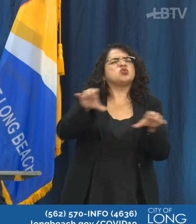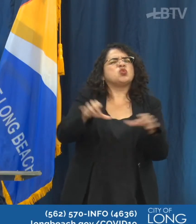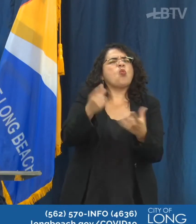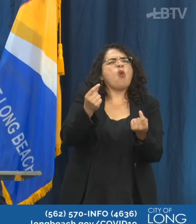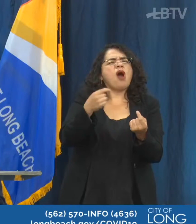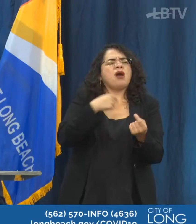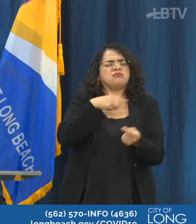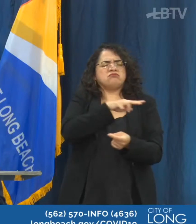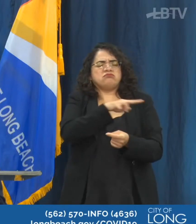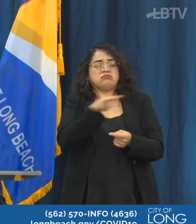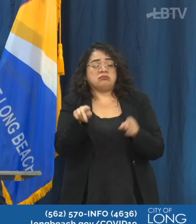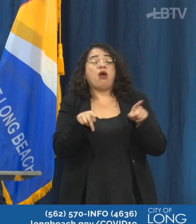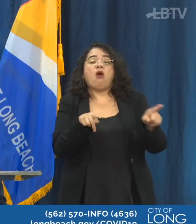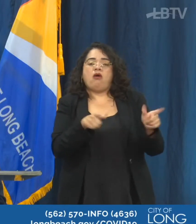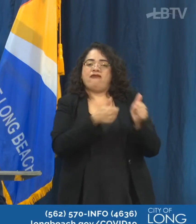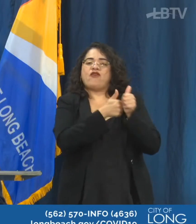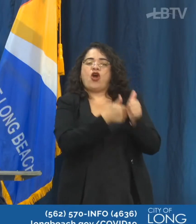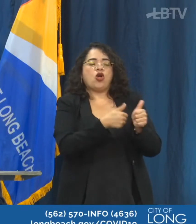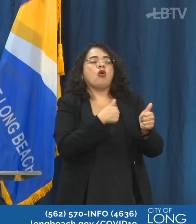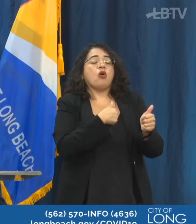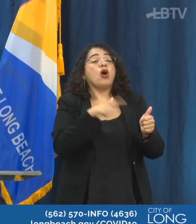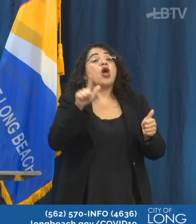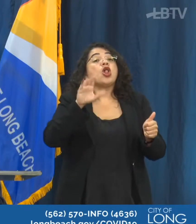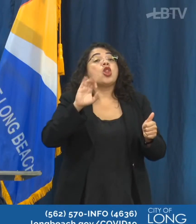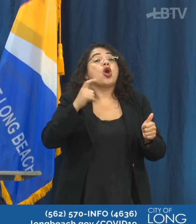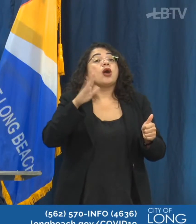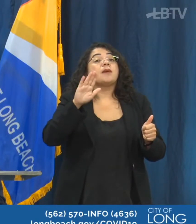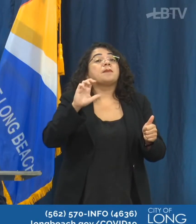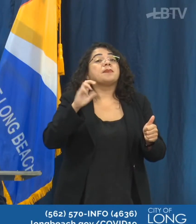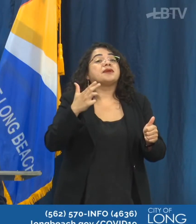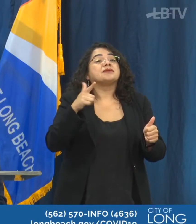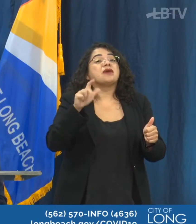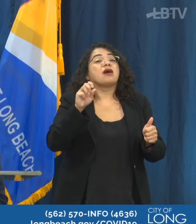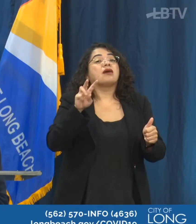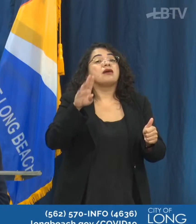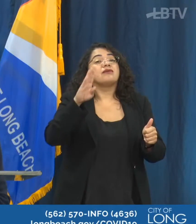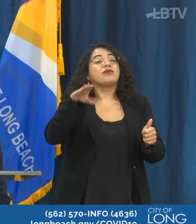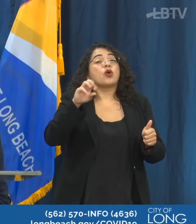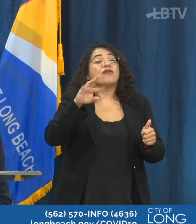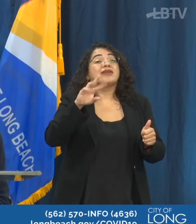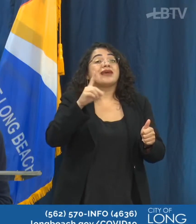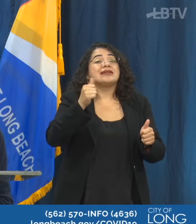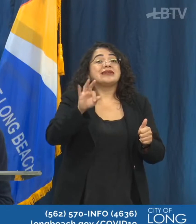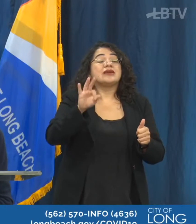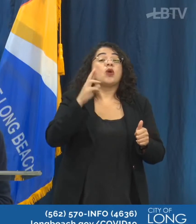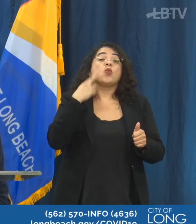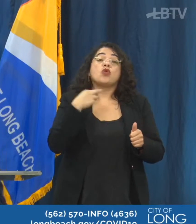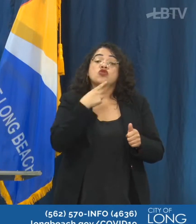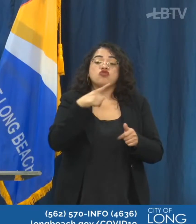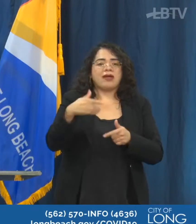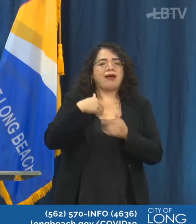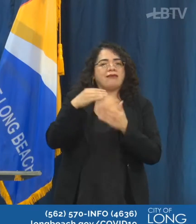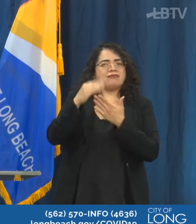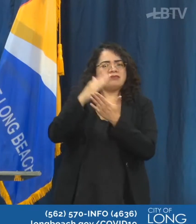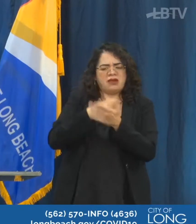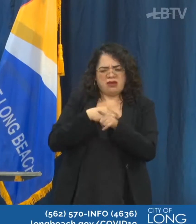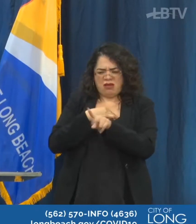anything else you want to know about COVID-19 at the longbeach.gov forward slash COVID-19. I'll turn it back to the mayor.